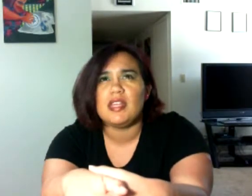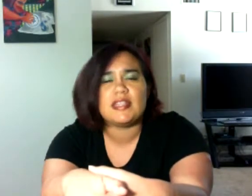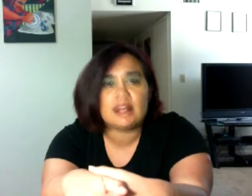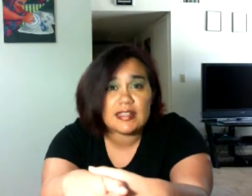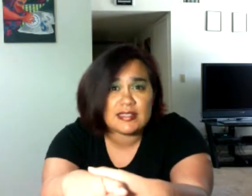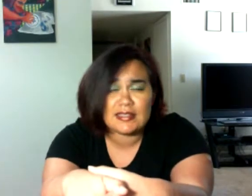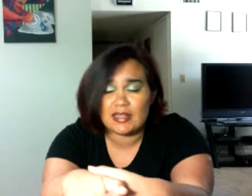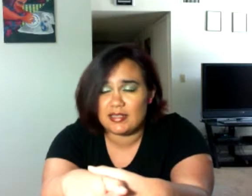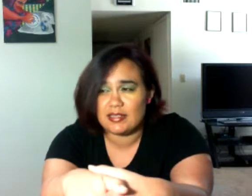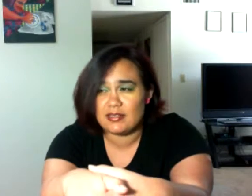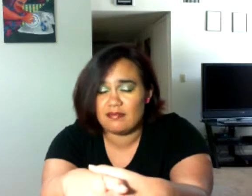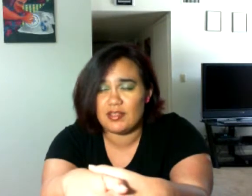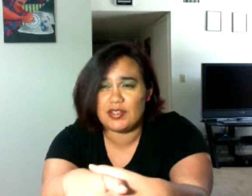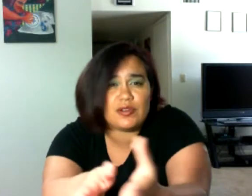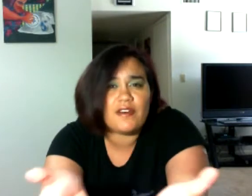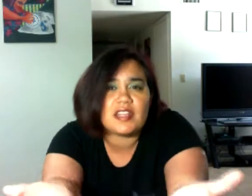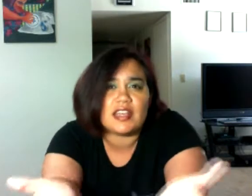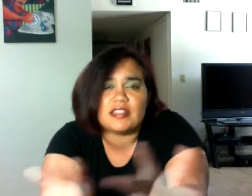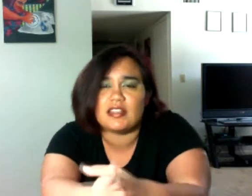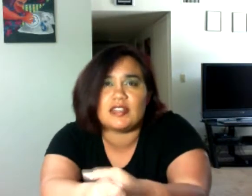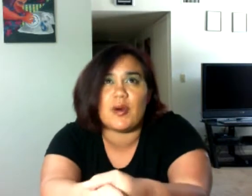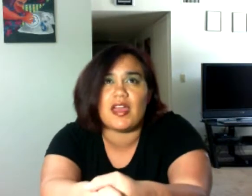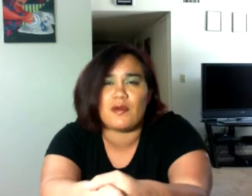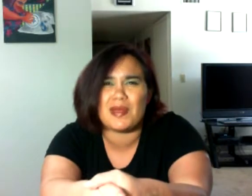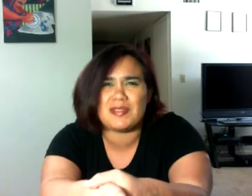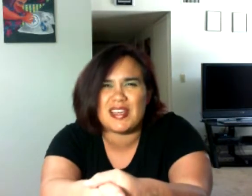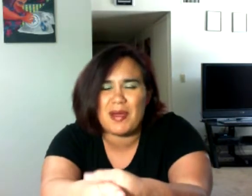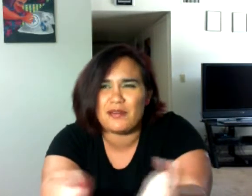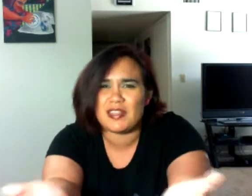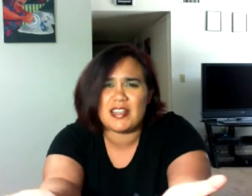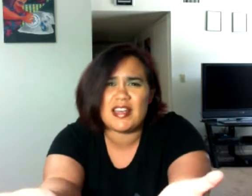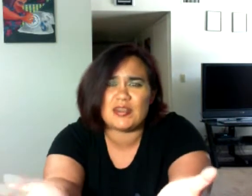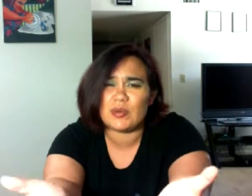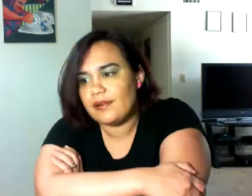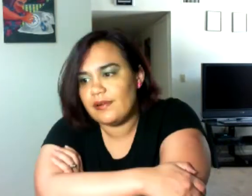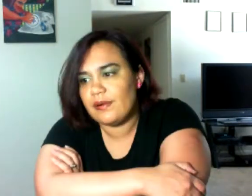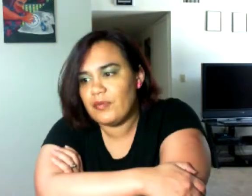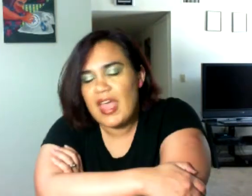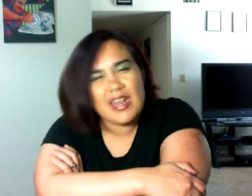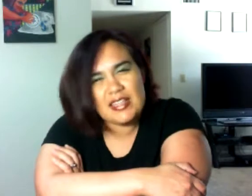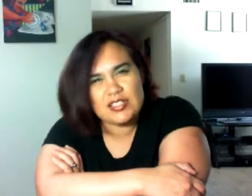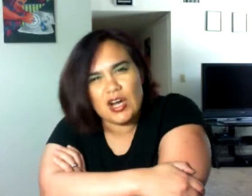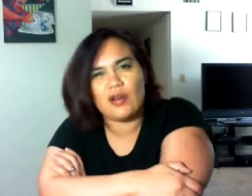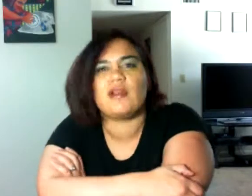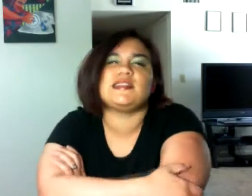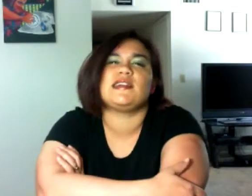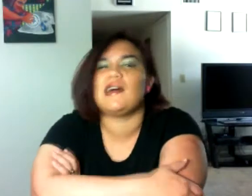That's, that's, there's no defending it. That's why everybody was like Michael Vick's an asshole. And I think dog racing kind